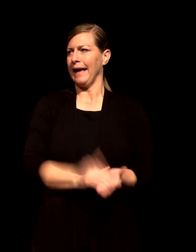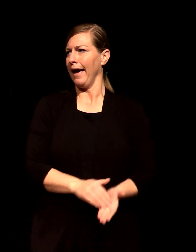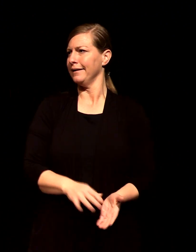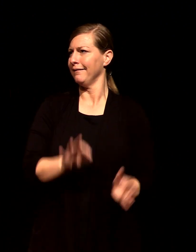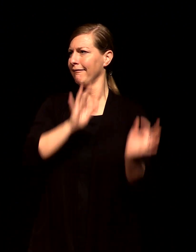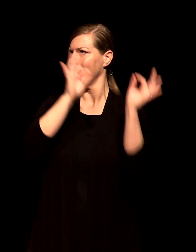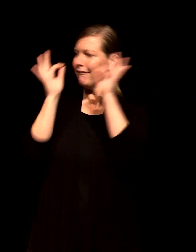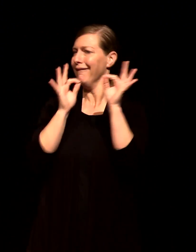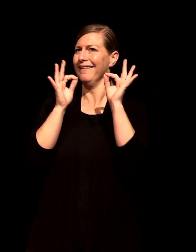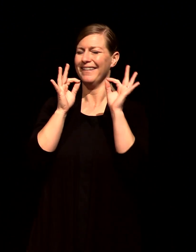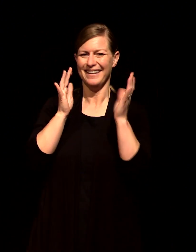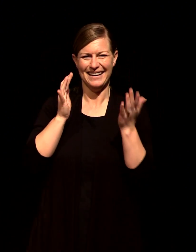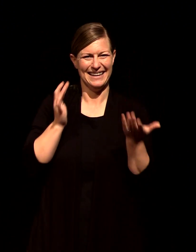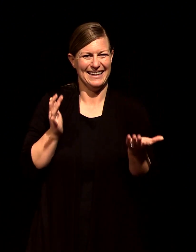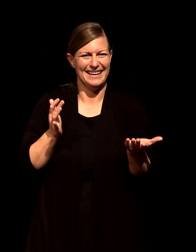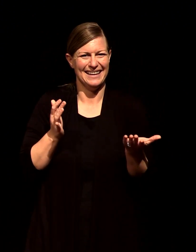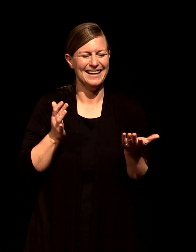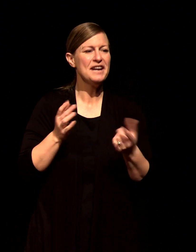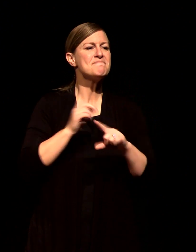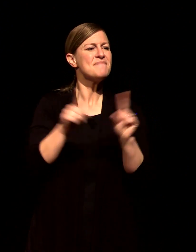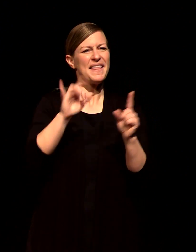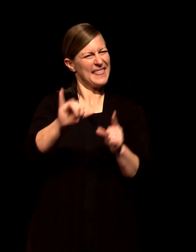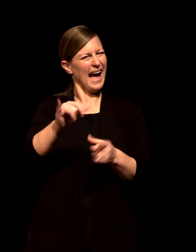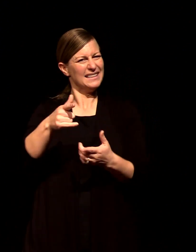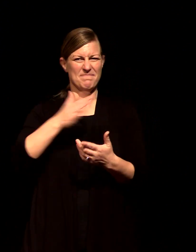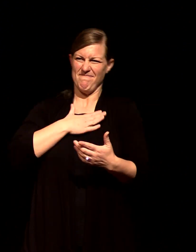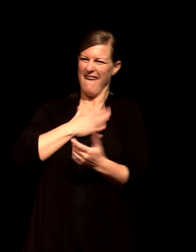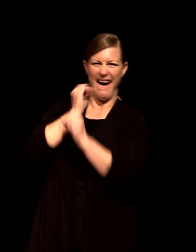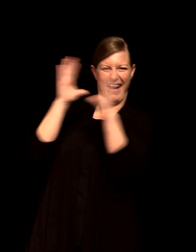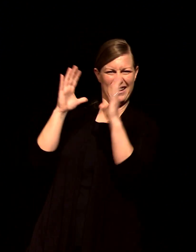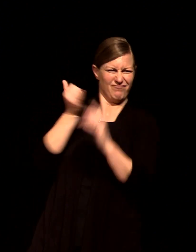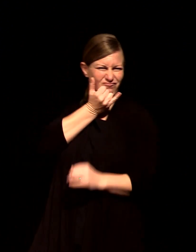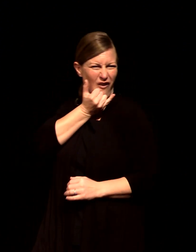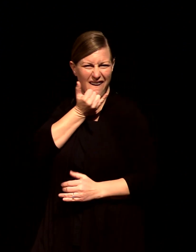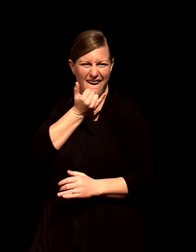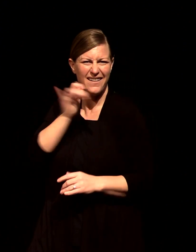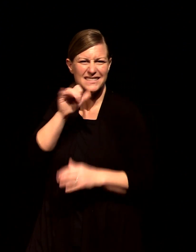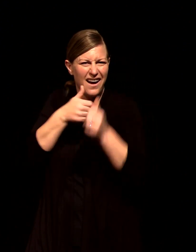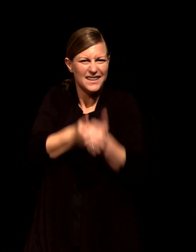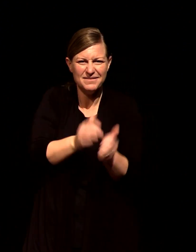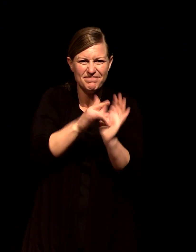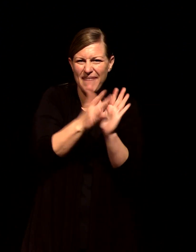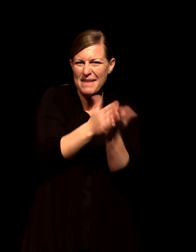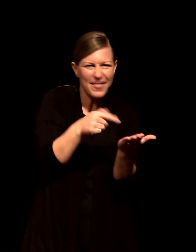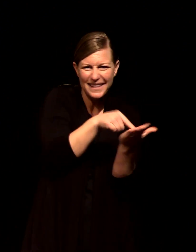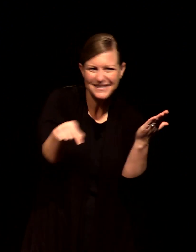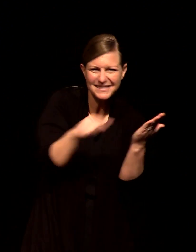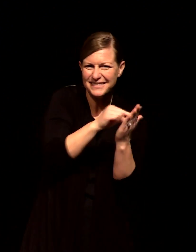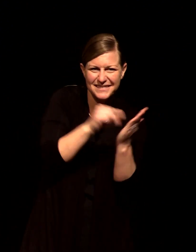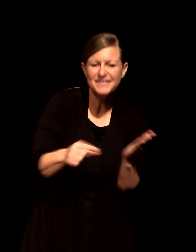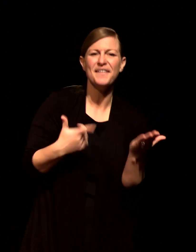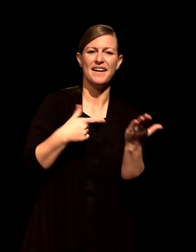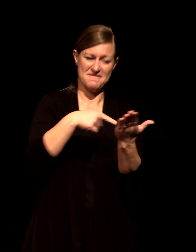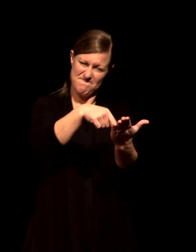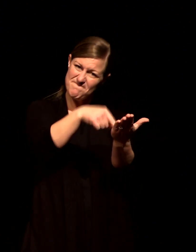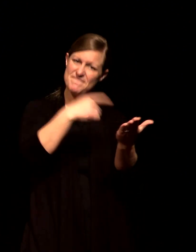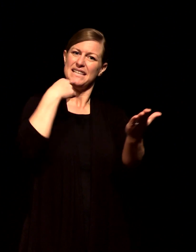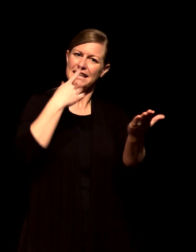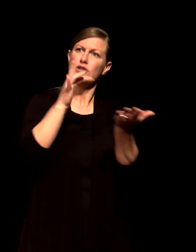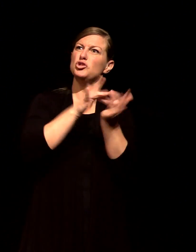the most joyful being in the universe and he mirrors the infinite and indomitable joy of the father a joy